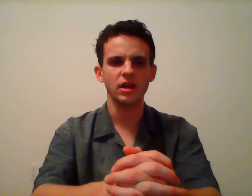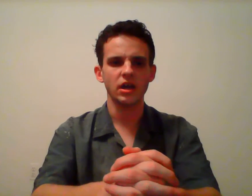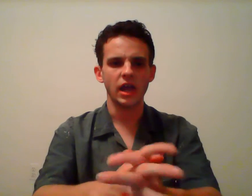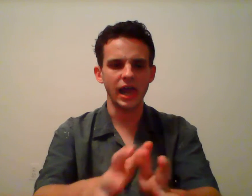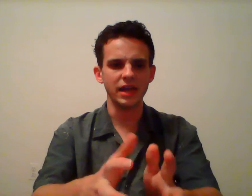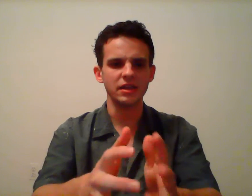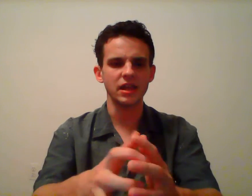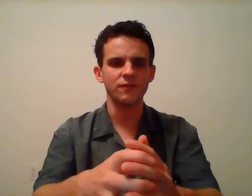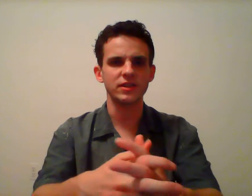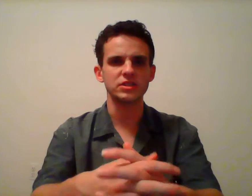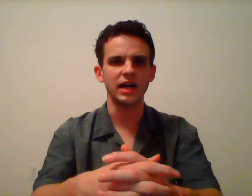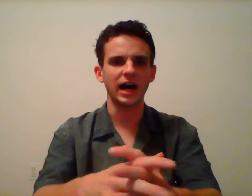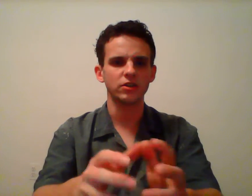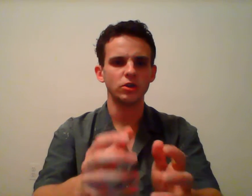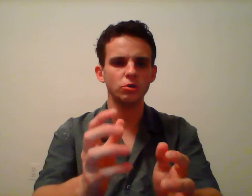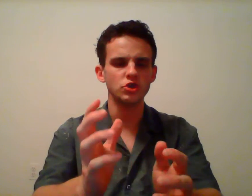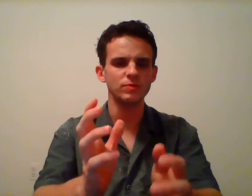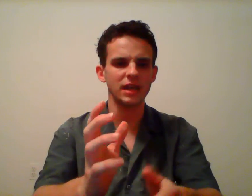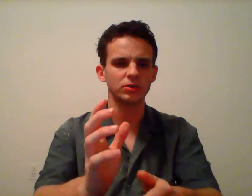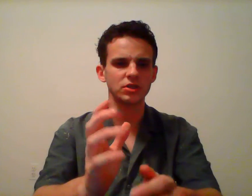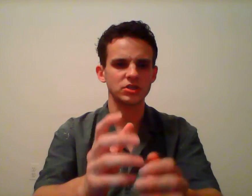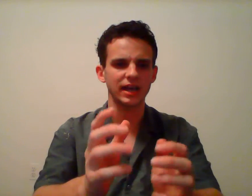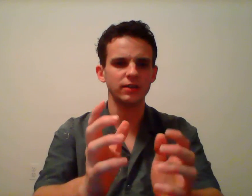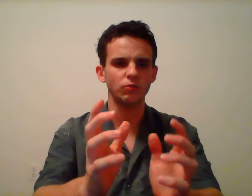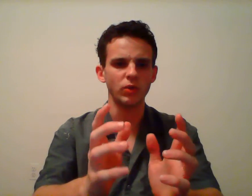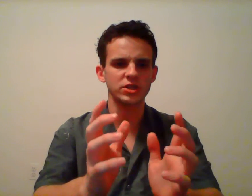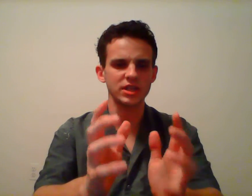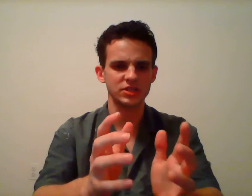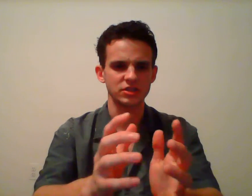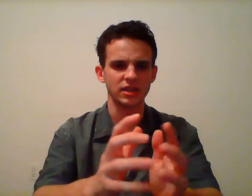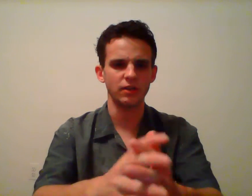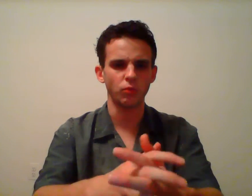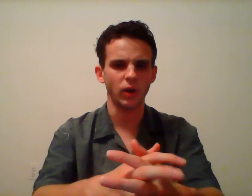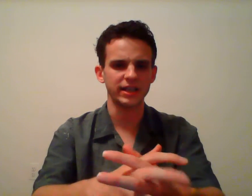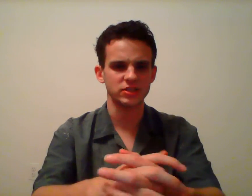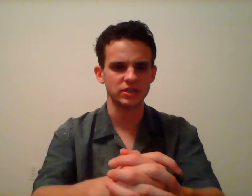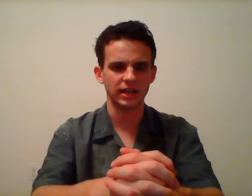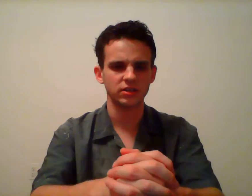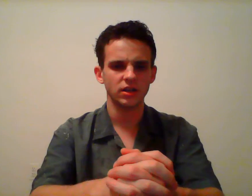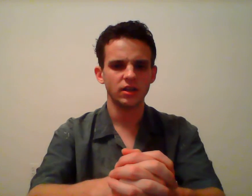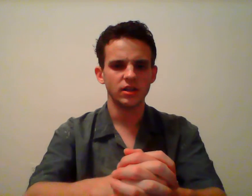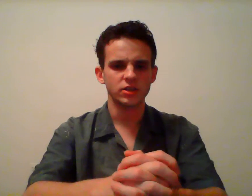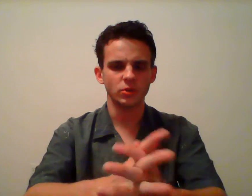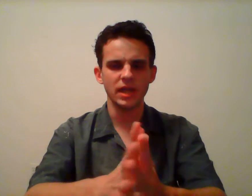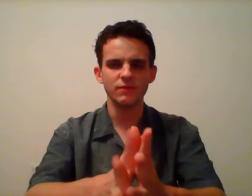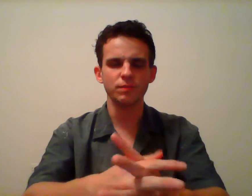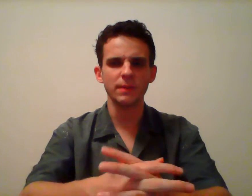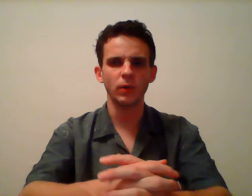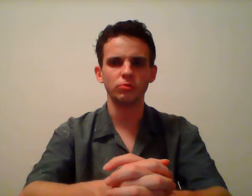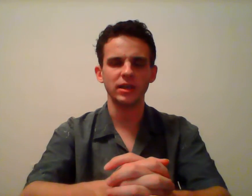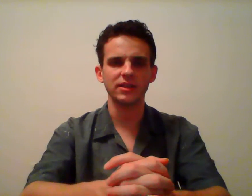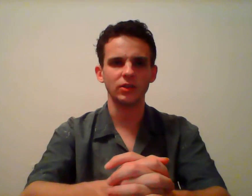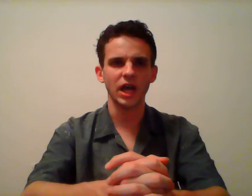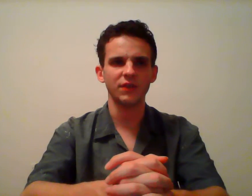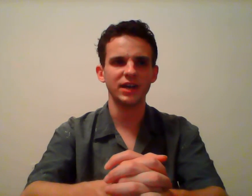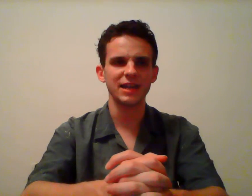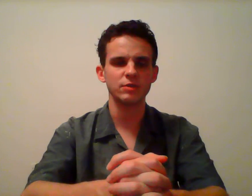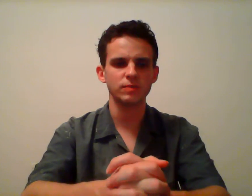And if it's not, who should be able to decide which isn't and why it's not? So even if people agree that a lot of anonymous